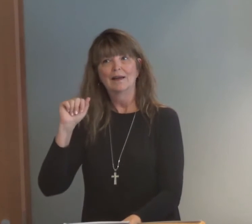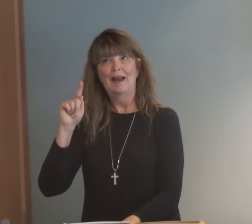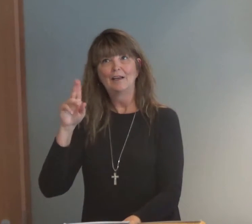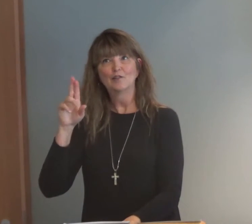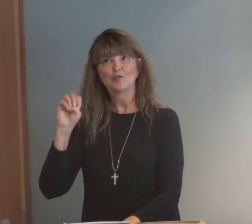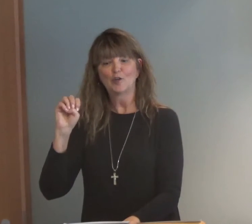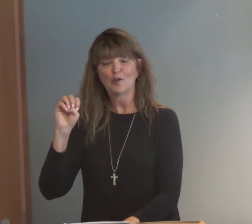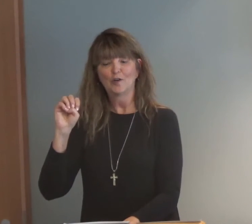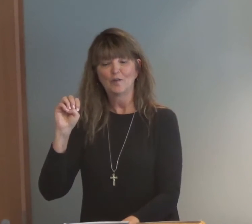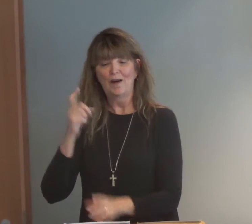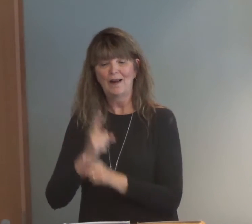a new nature.